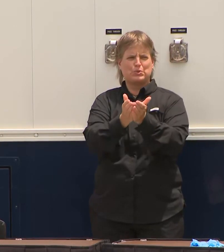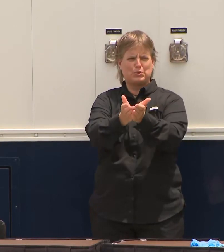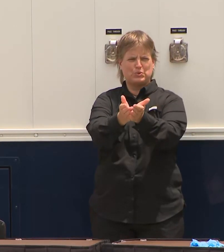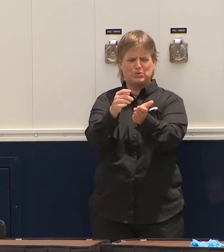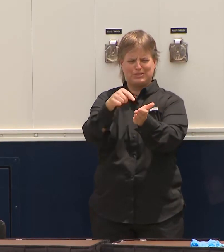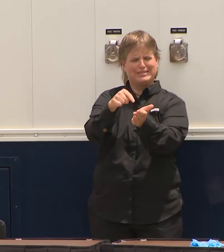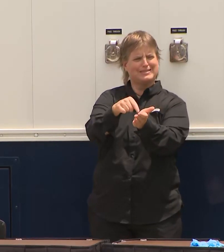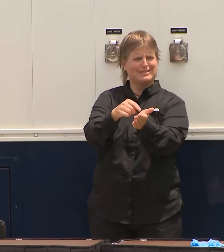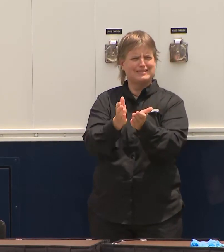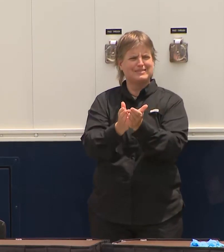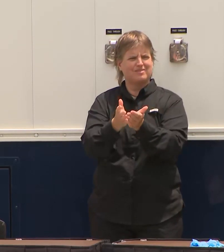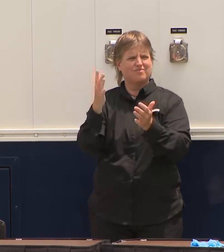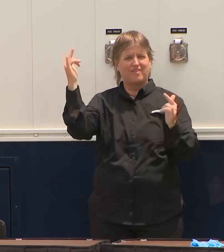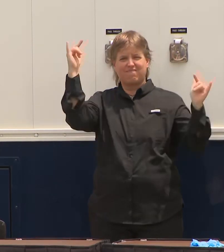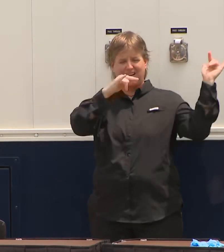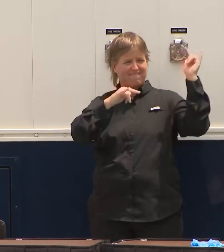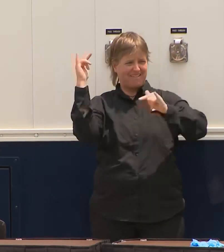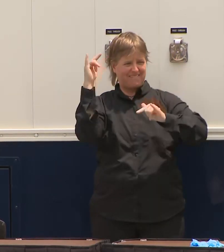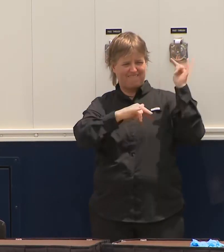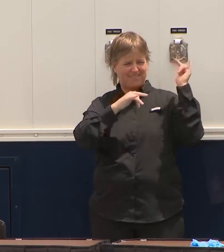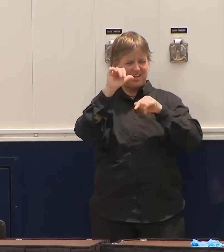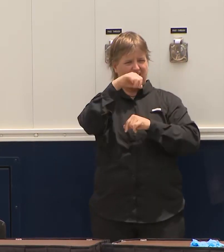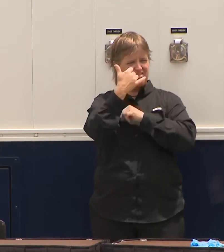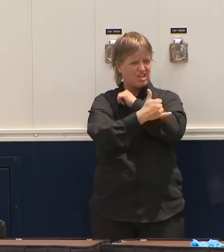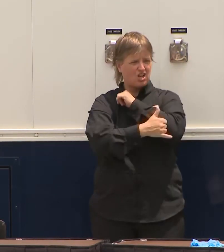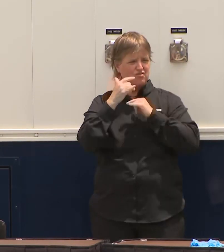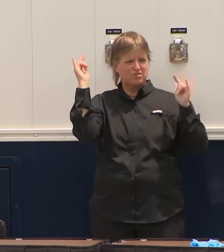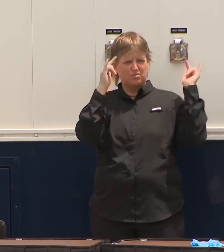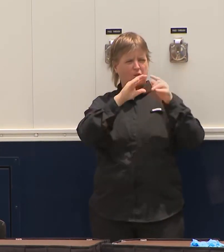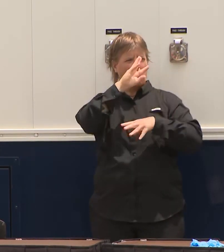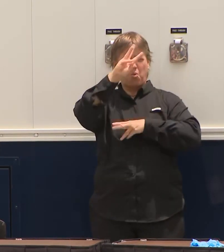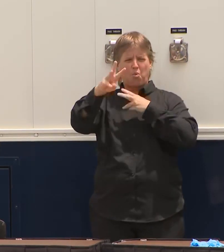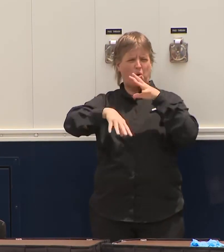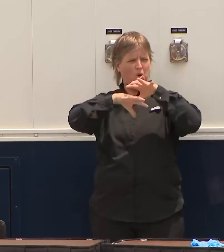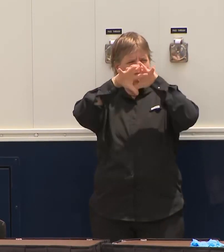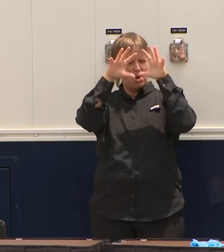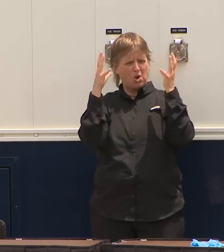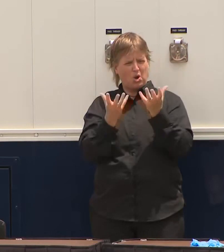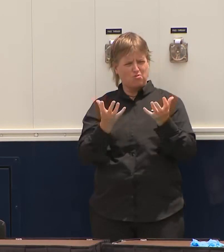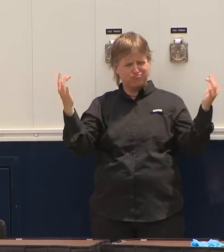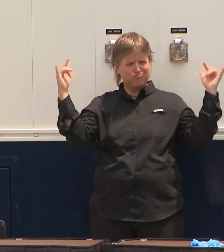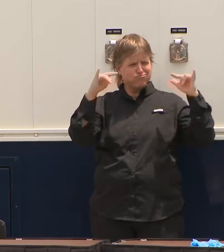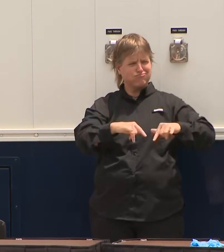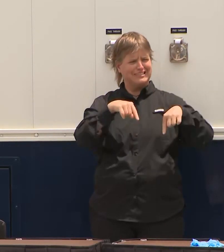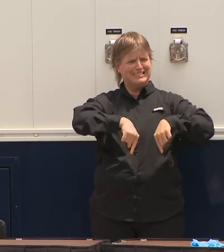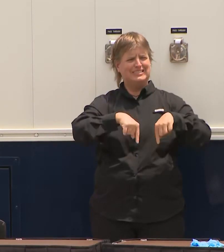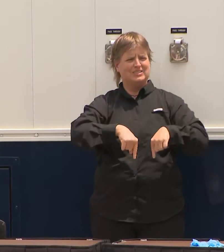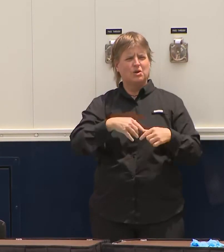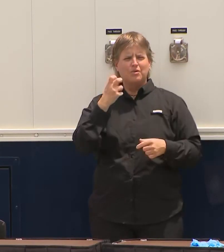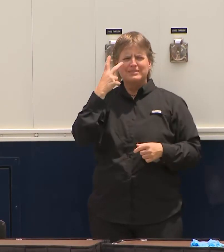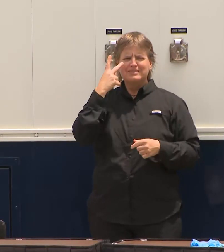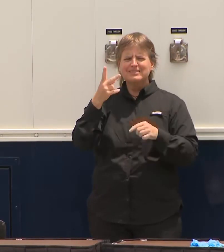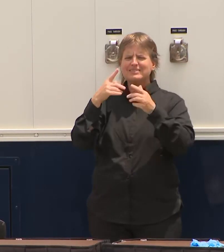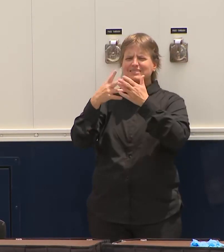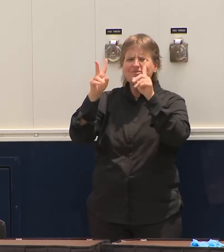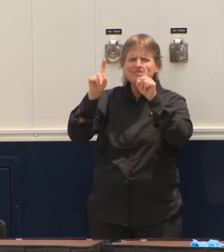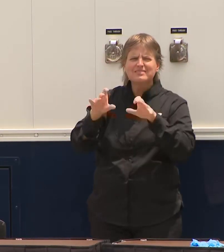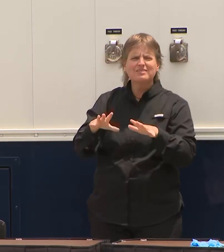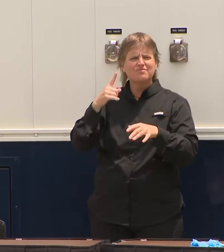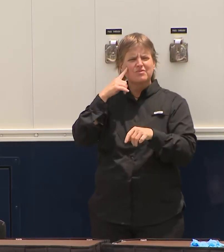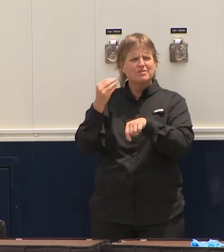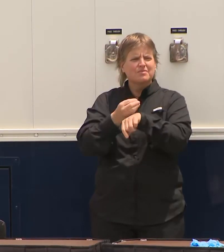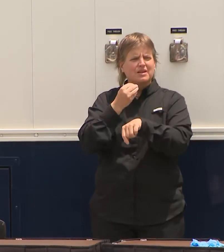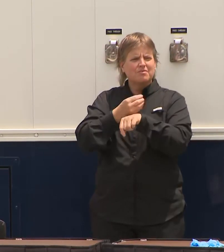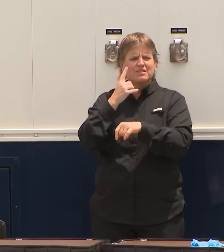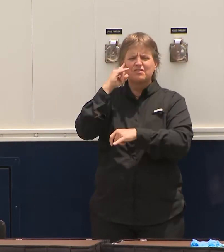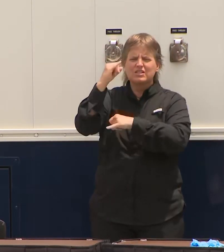tests integrated with some of the international travel. You you're coming from like a Brazil or coming from these other places, you know, it would be good to